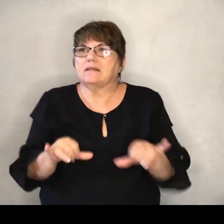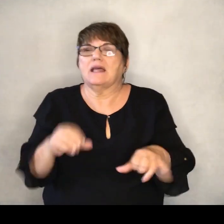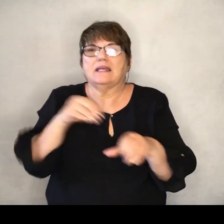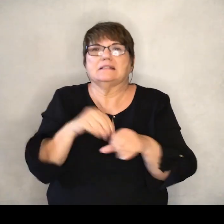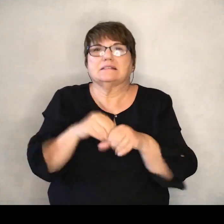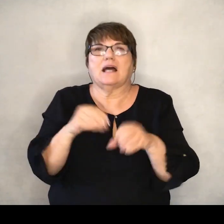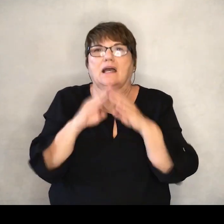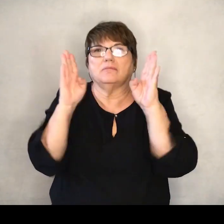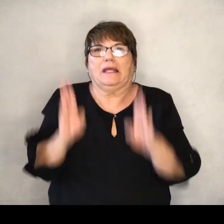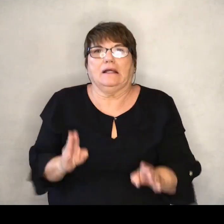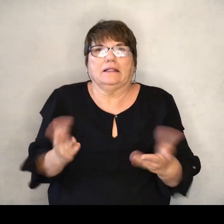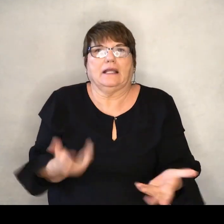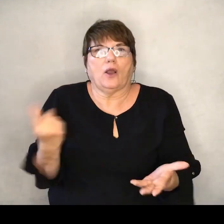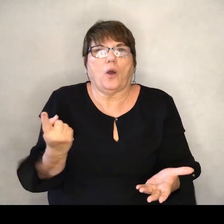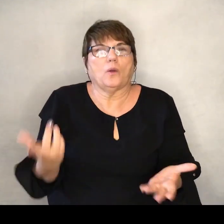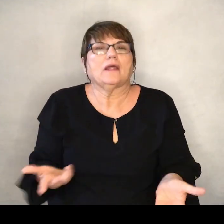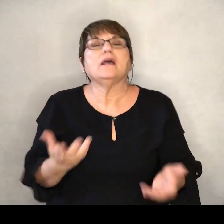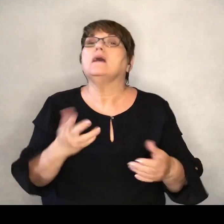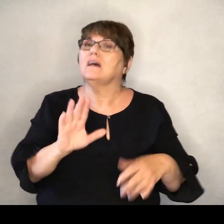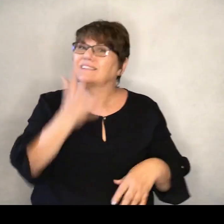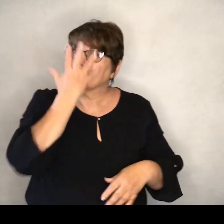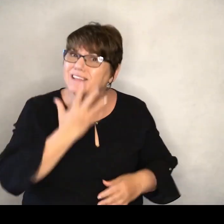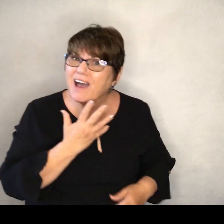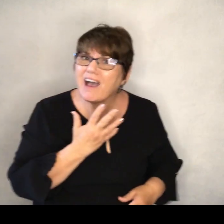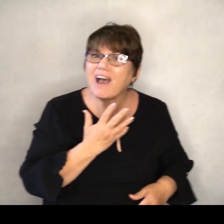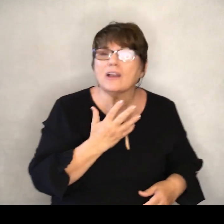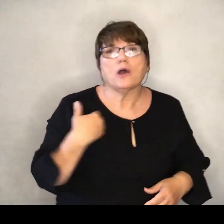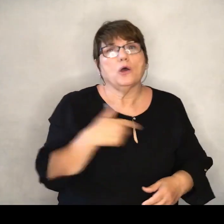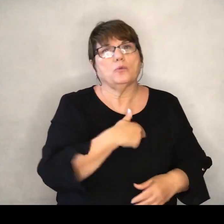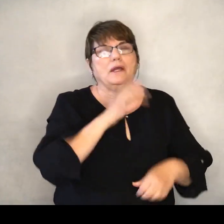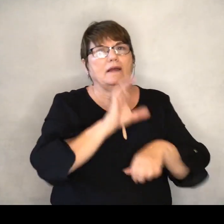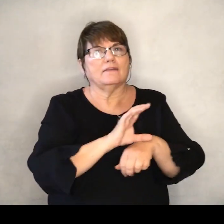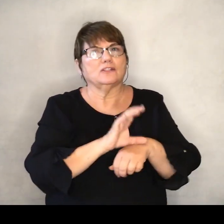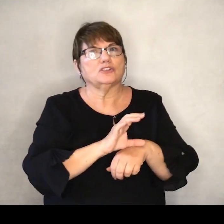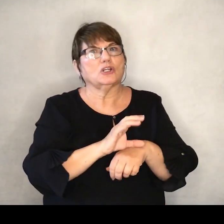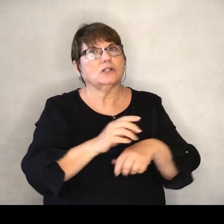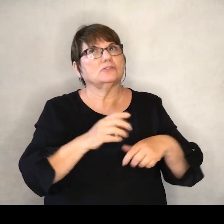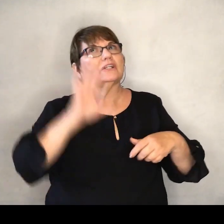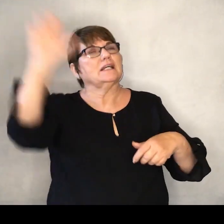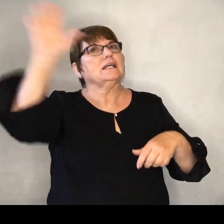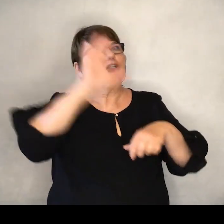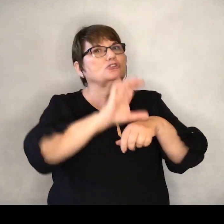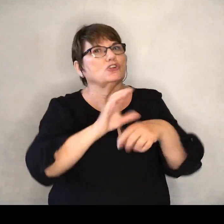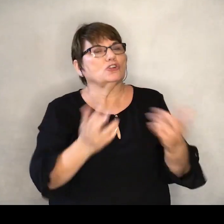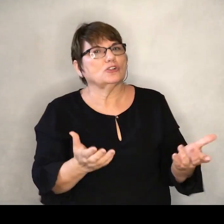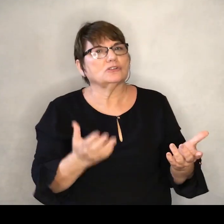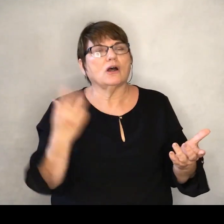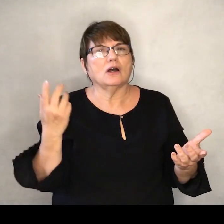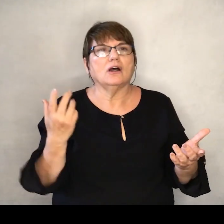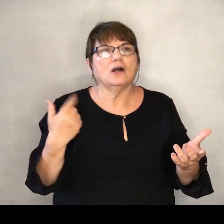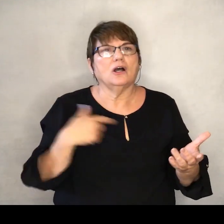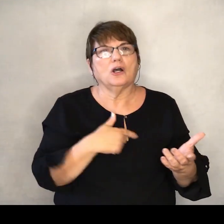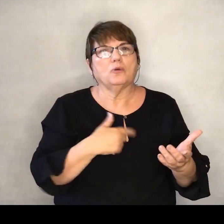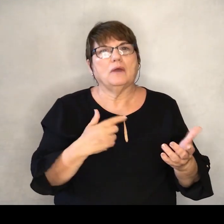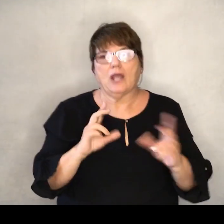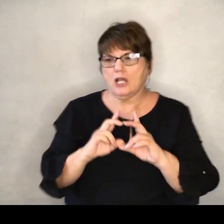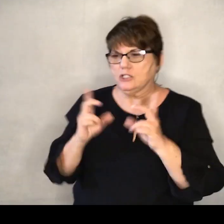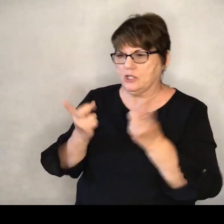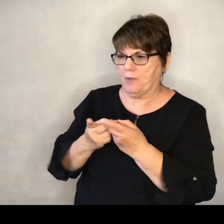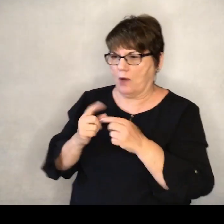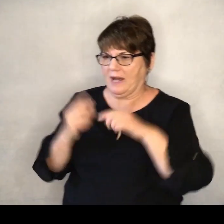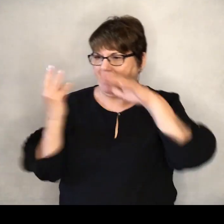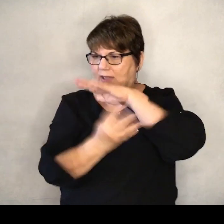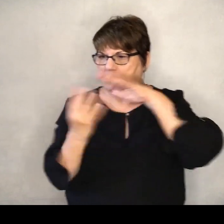And it's unfortunate because we, the church big C again, often act like the Department of Immigration.